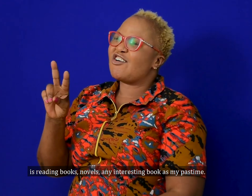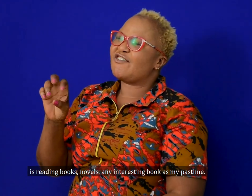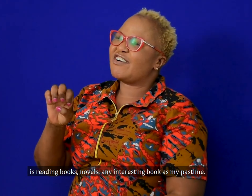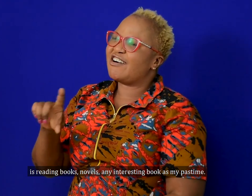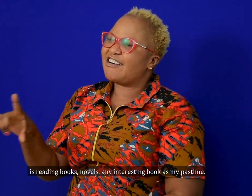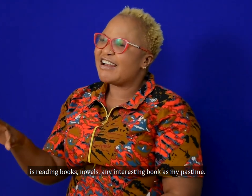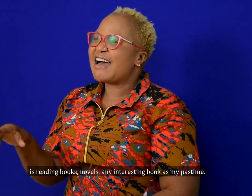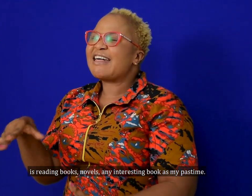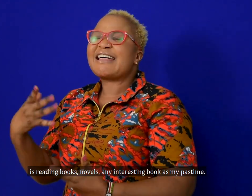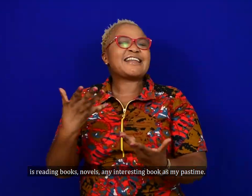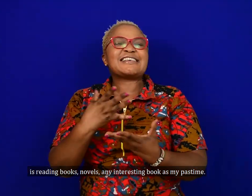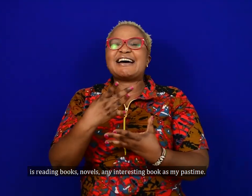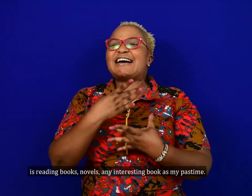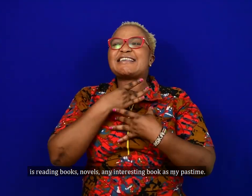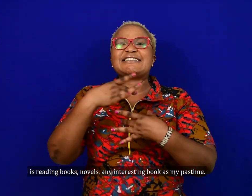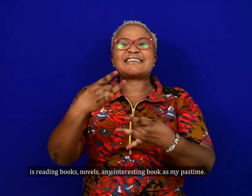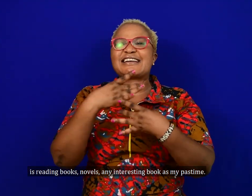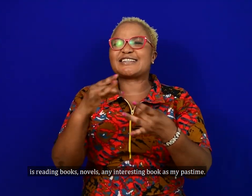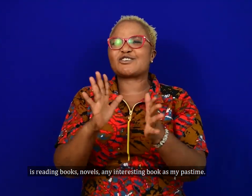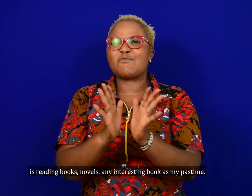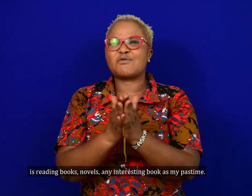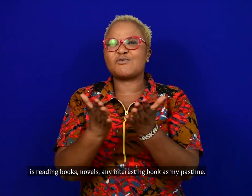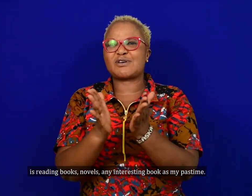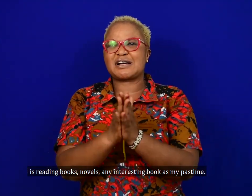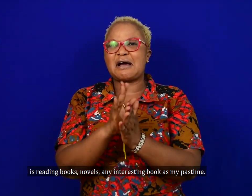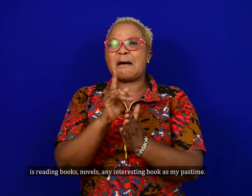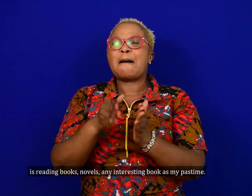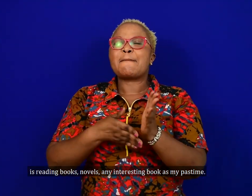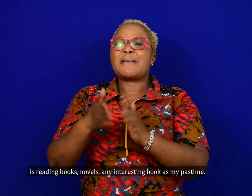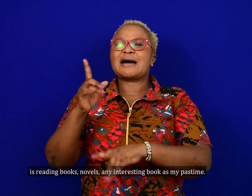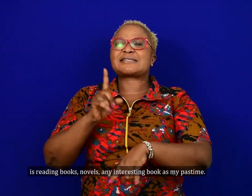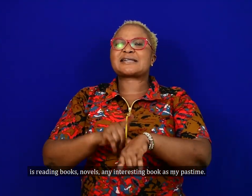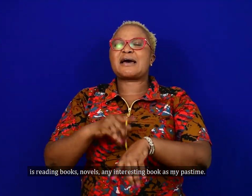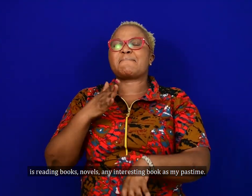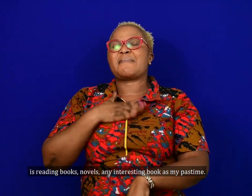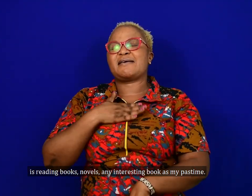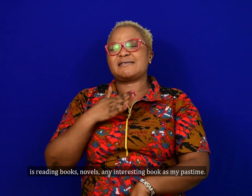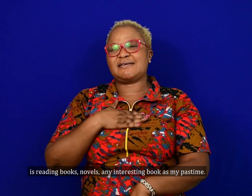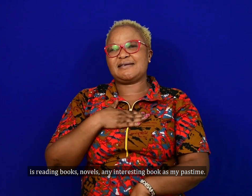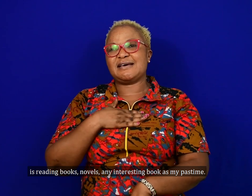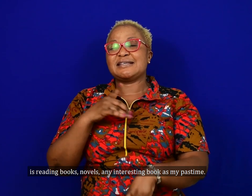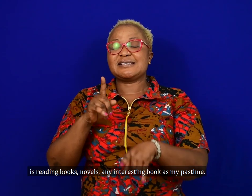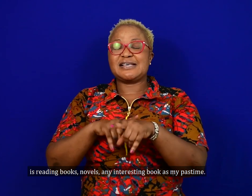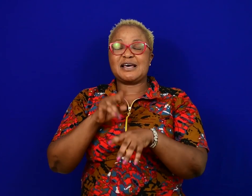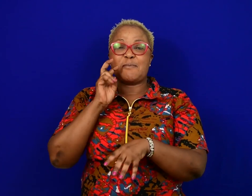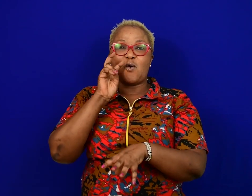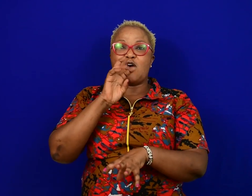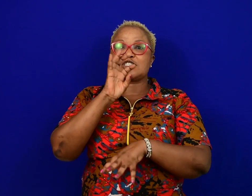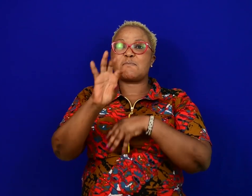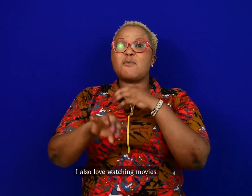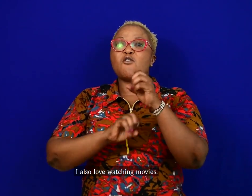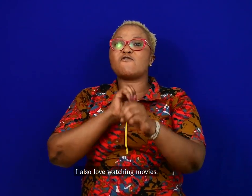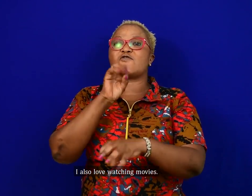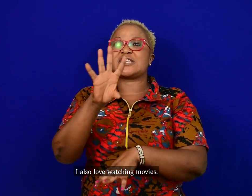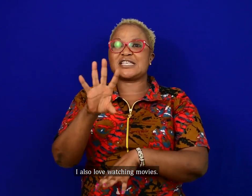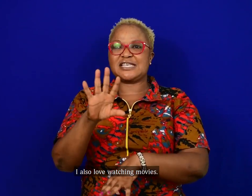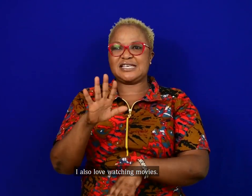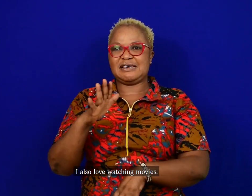novels, any interesting book as my pastime. I also love to watch